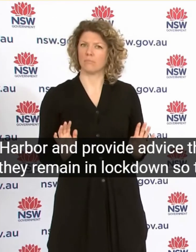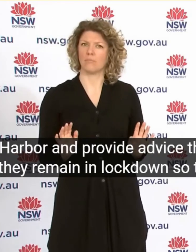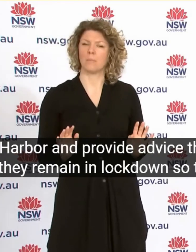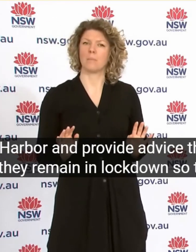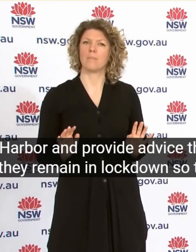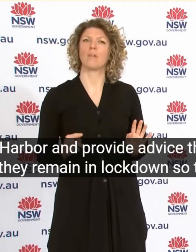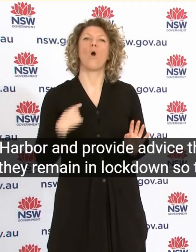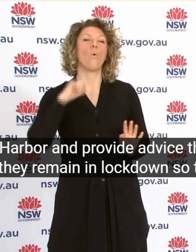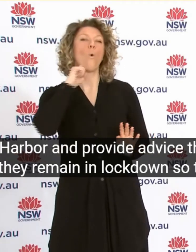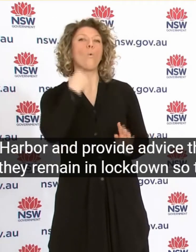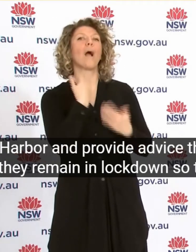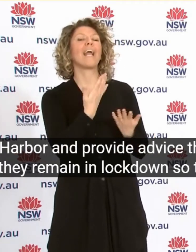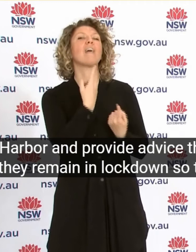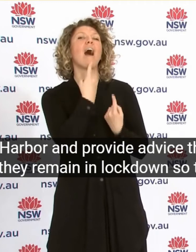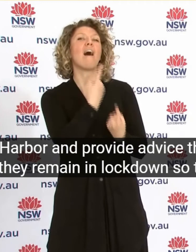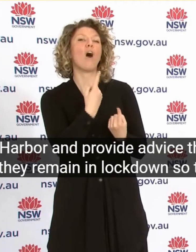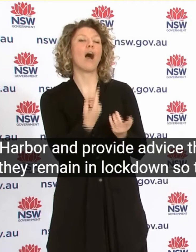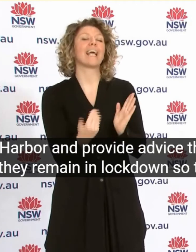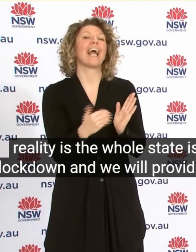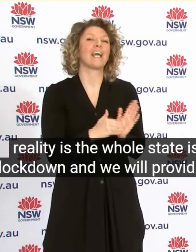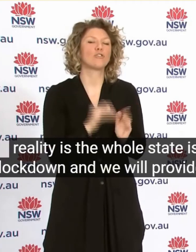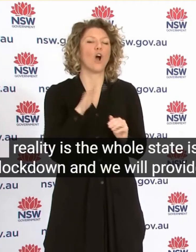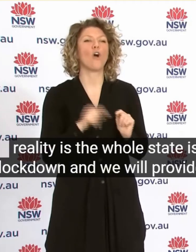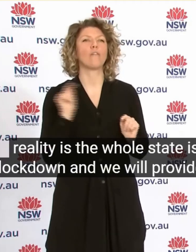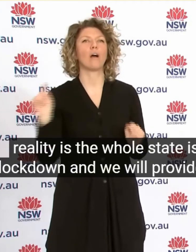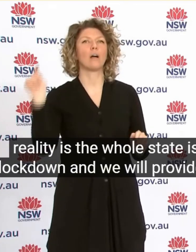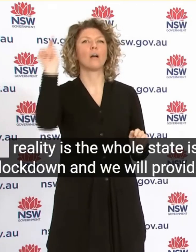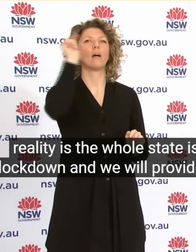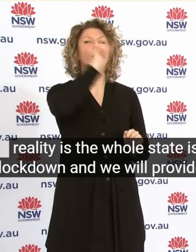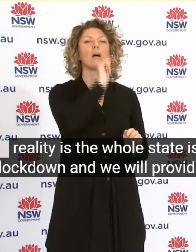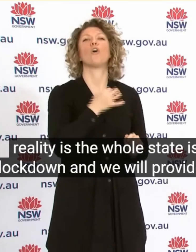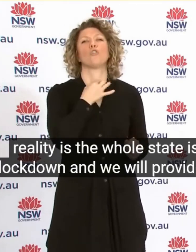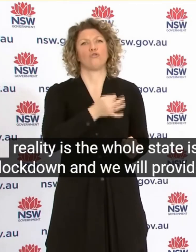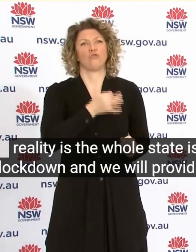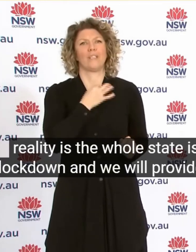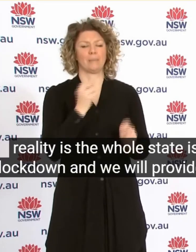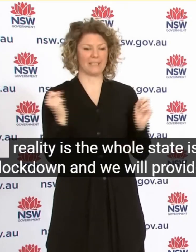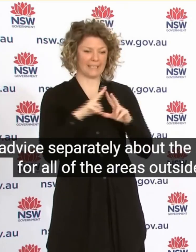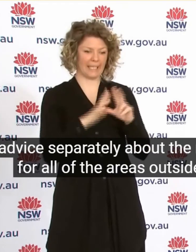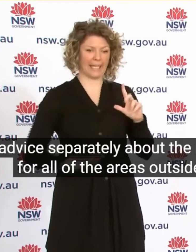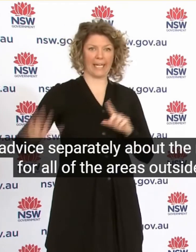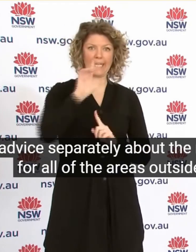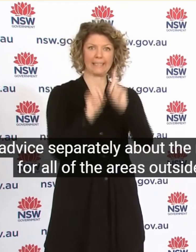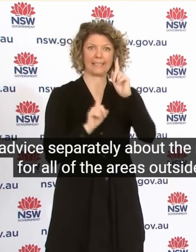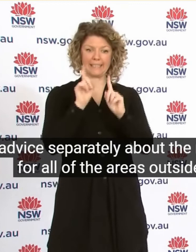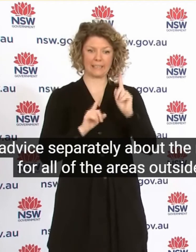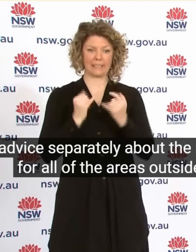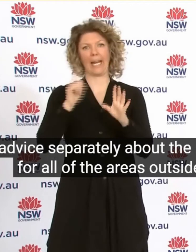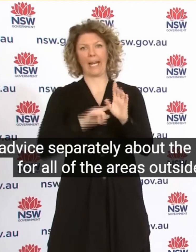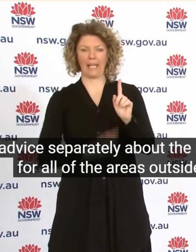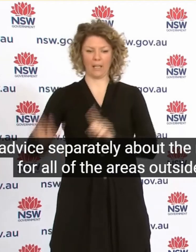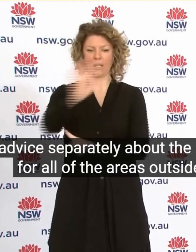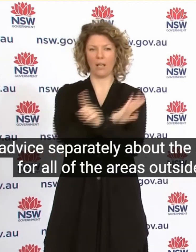And We Will Provide Our Advice Separately About The Risk For All Of The Areas Outside Greater Metropolitan Sydney